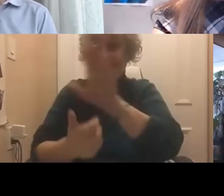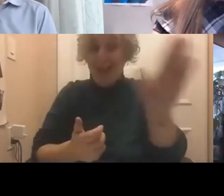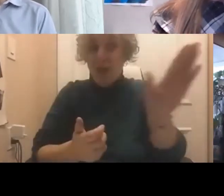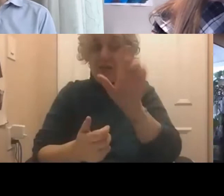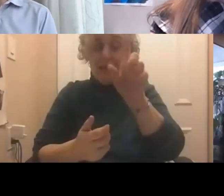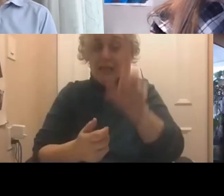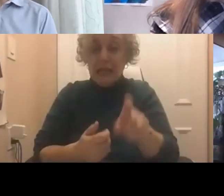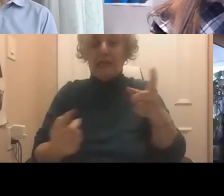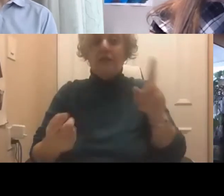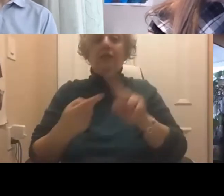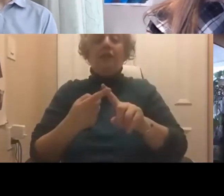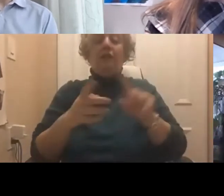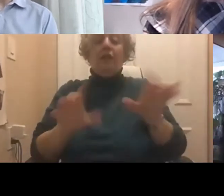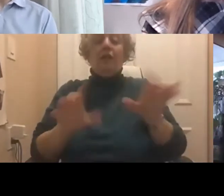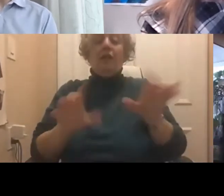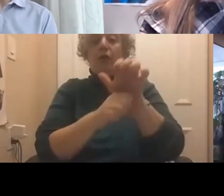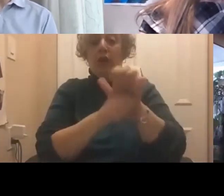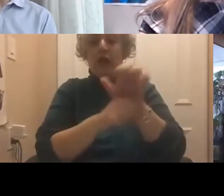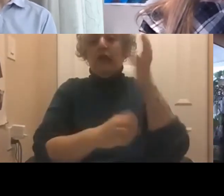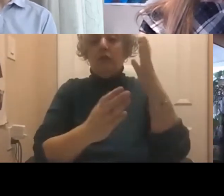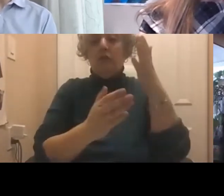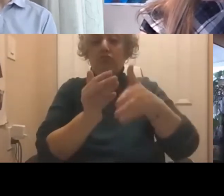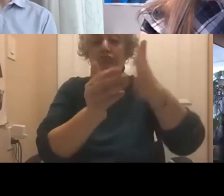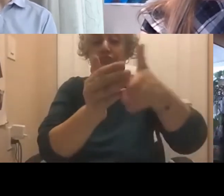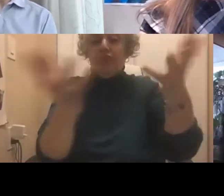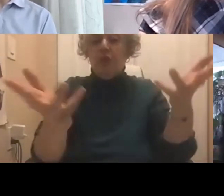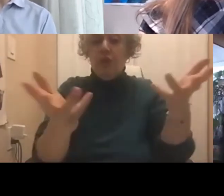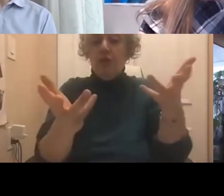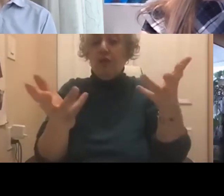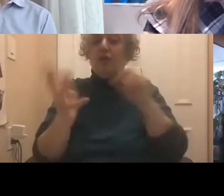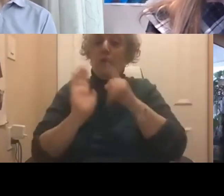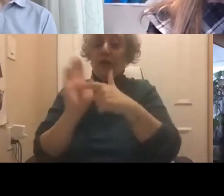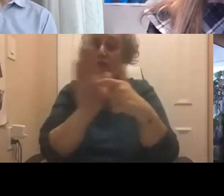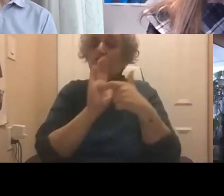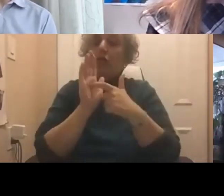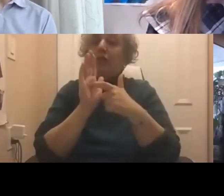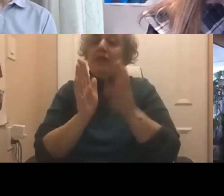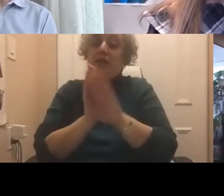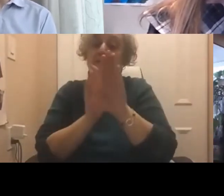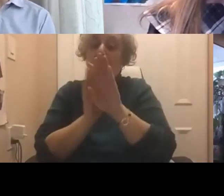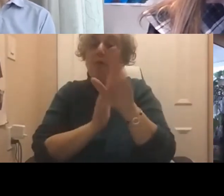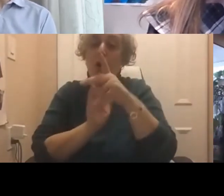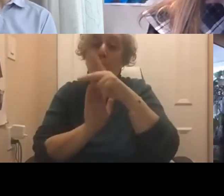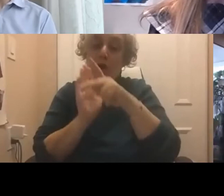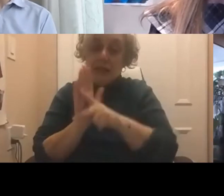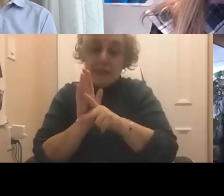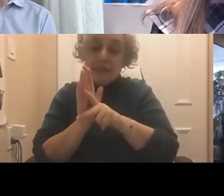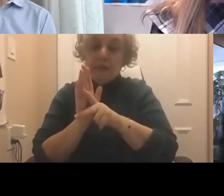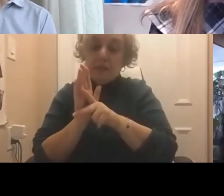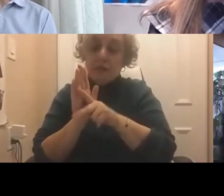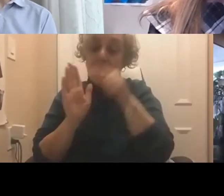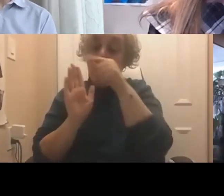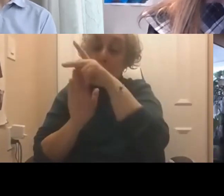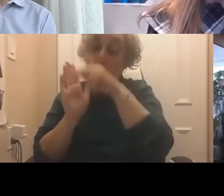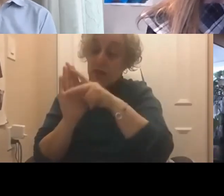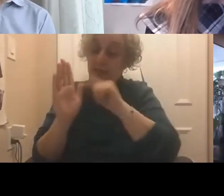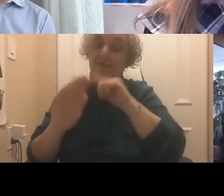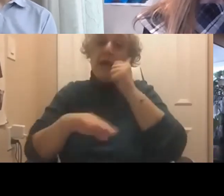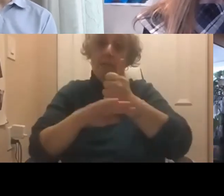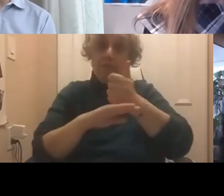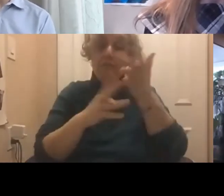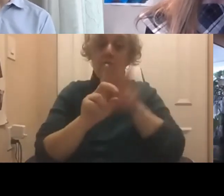demonstrate their productivity in the time. So I think there's ways of developing some policies that let it be more flexible and person centered.